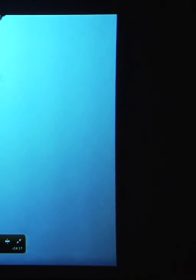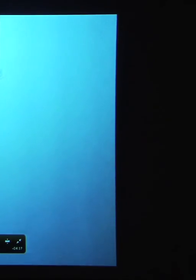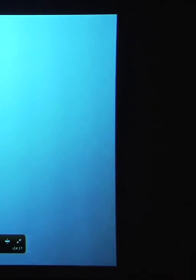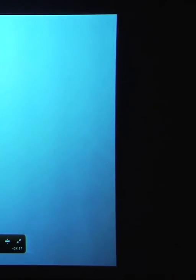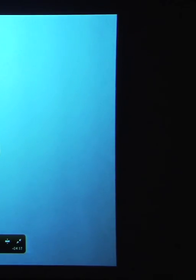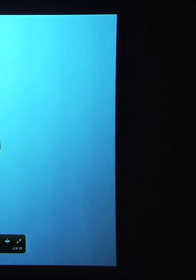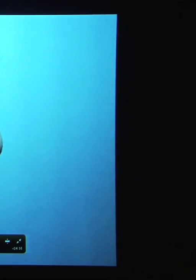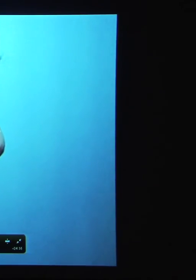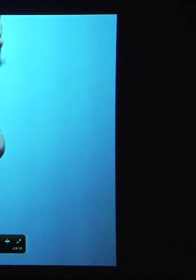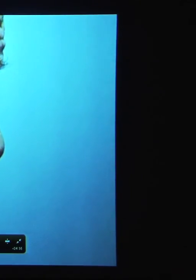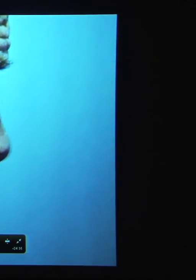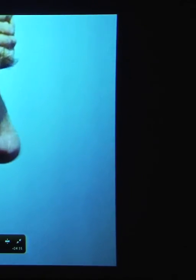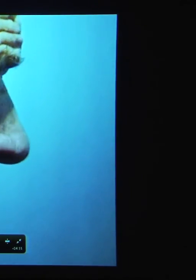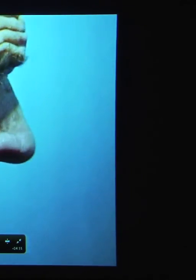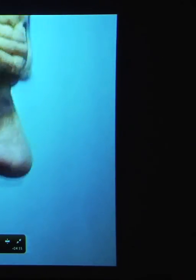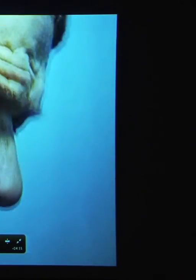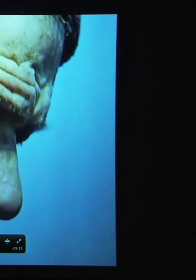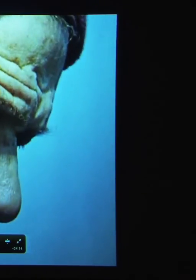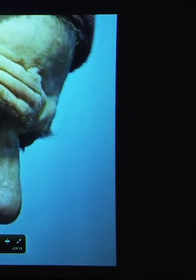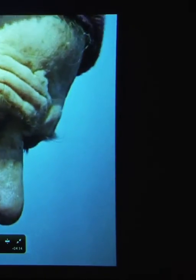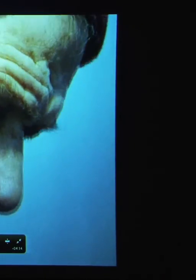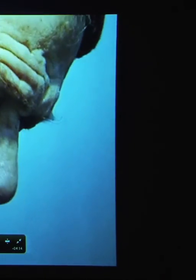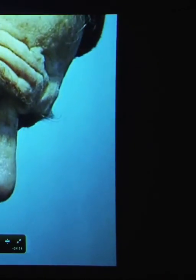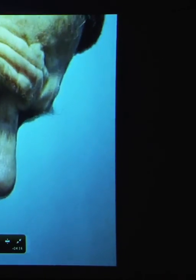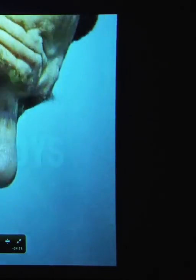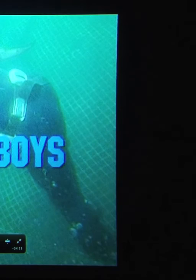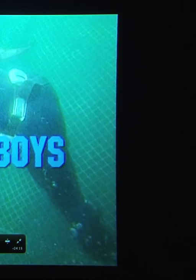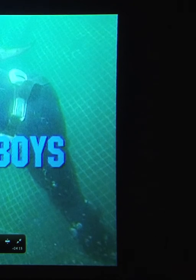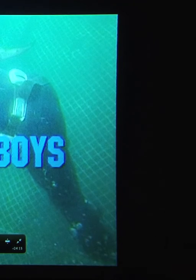But Dinko Lucan wasn't the sort to give up without a fight.